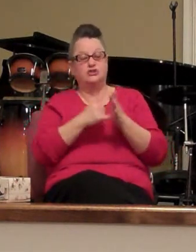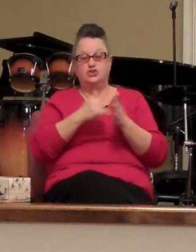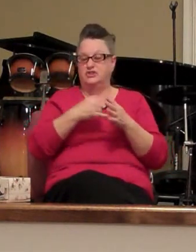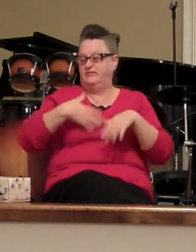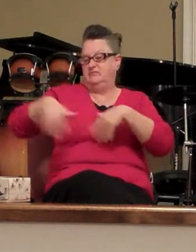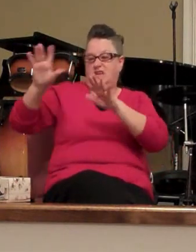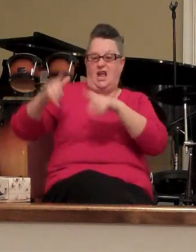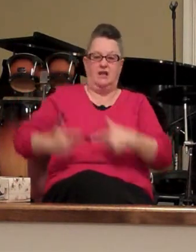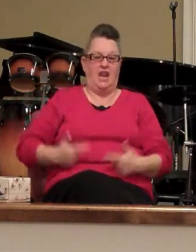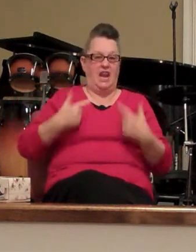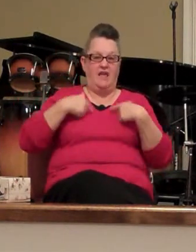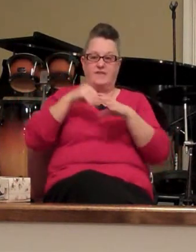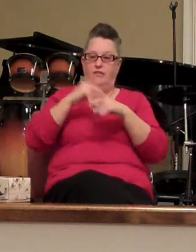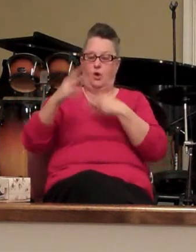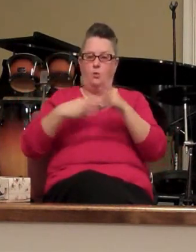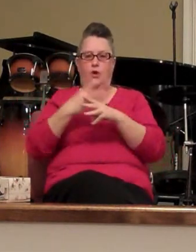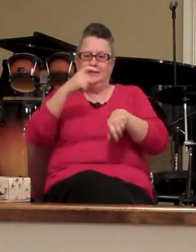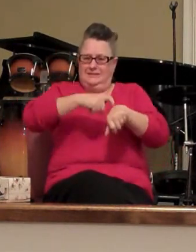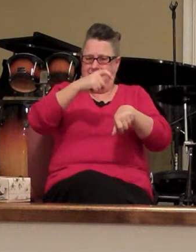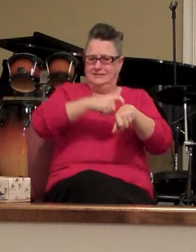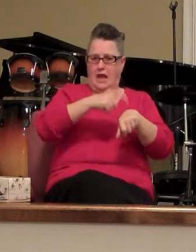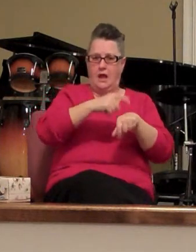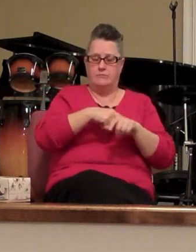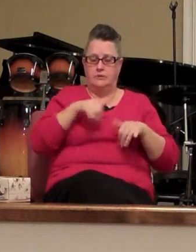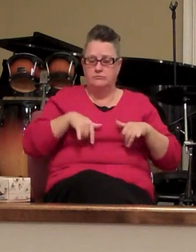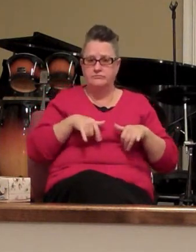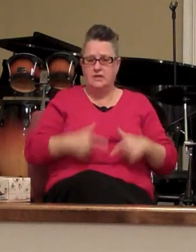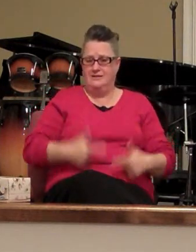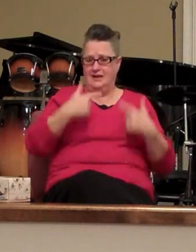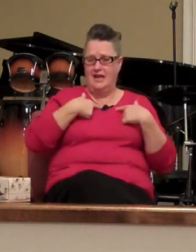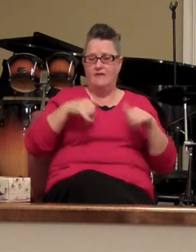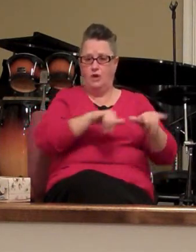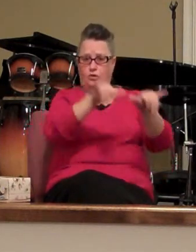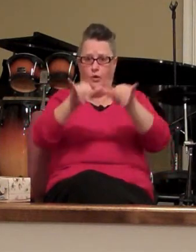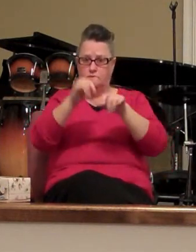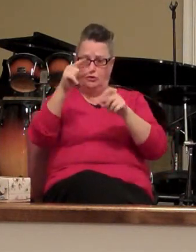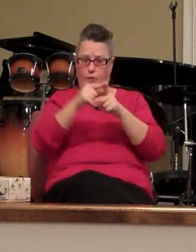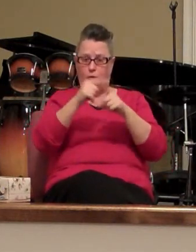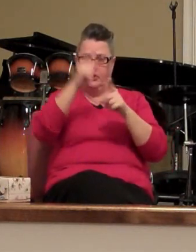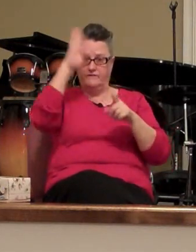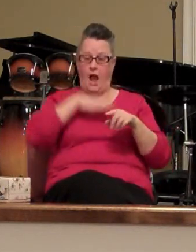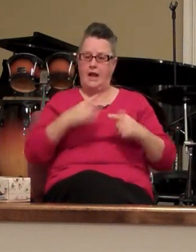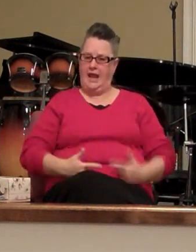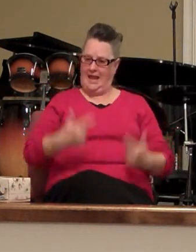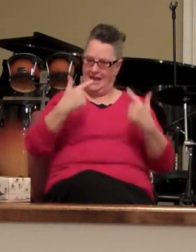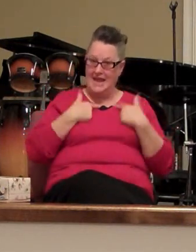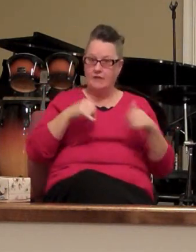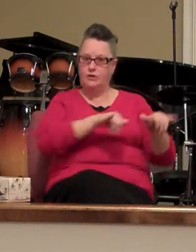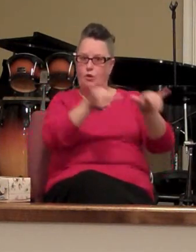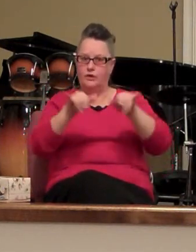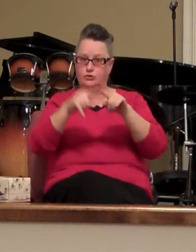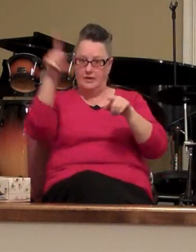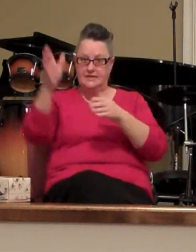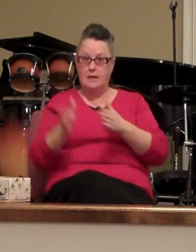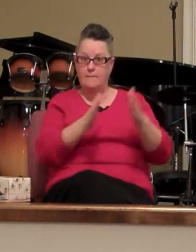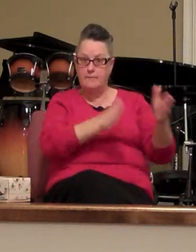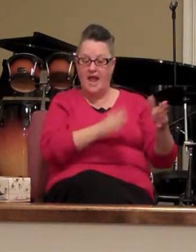it's time that we live according to the word of God and live according to his plan or go ahead and live according